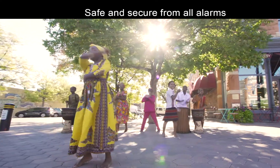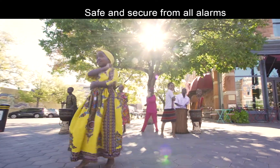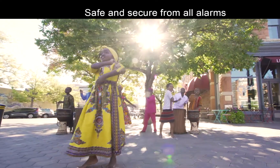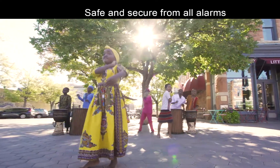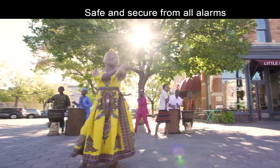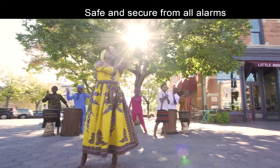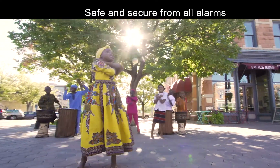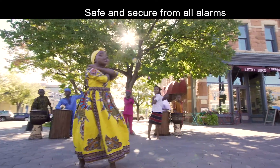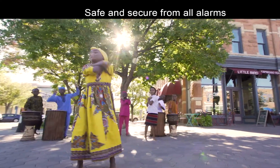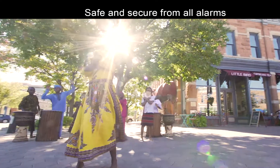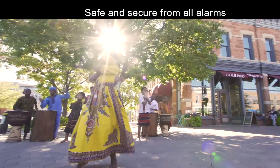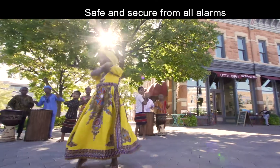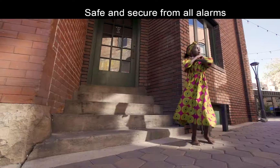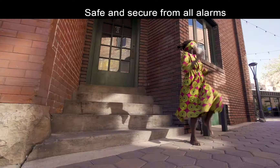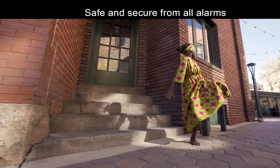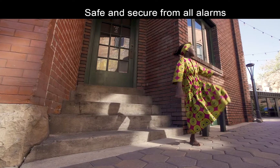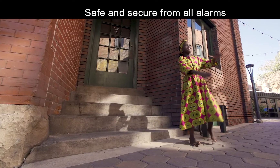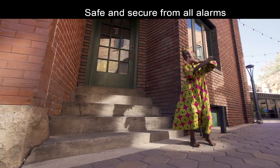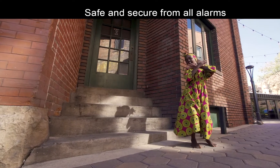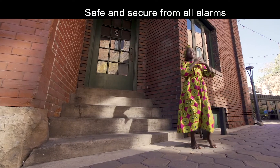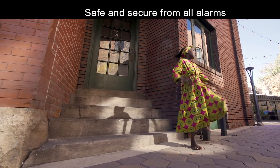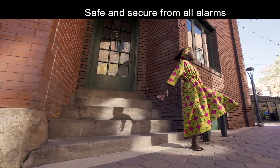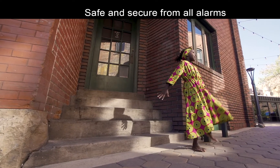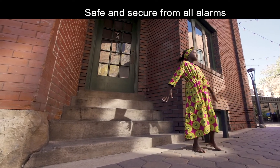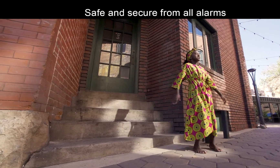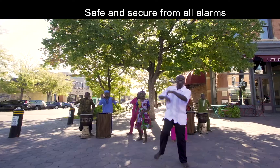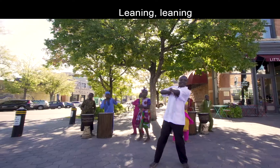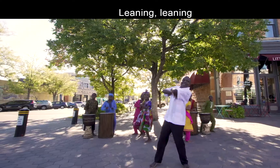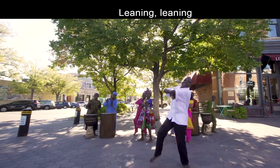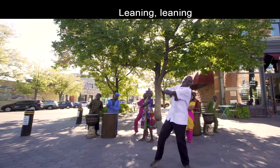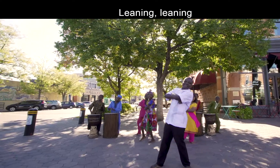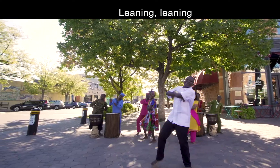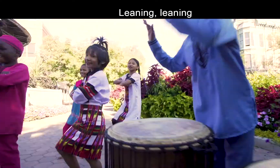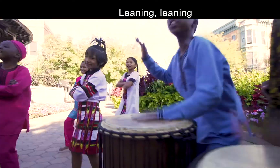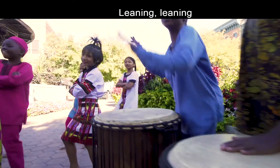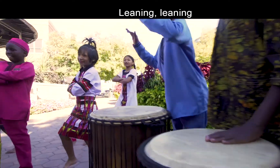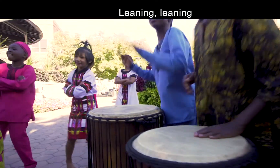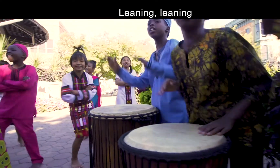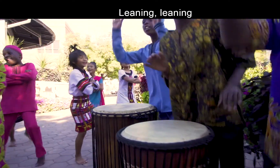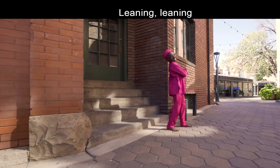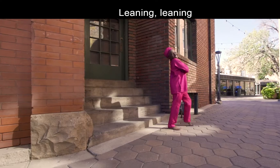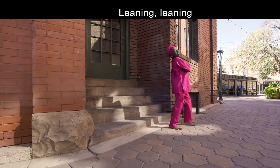Safe and secure from all of the arms. Leaning, leaning.